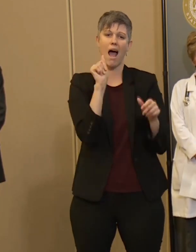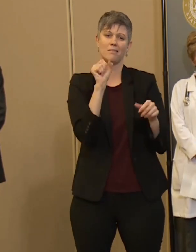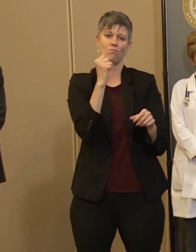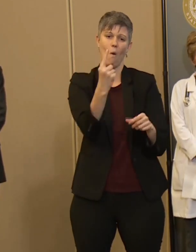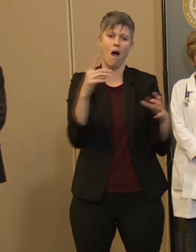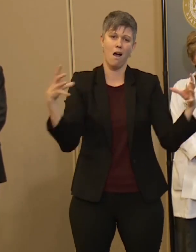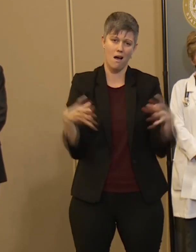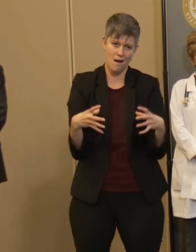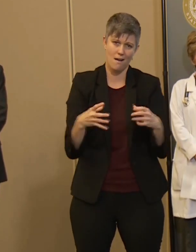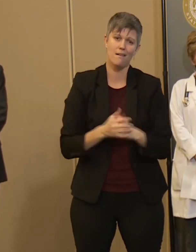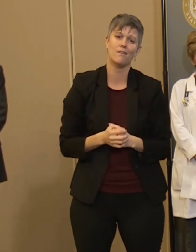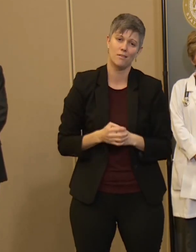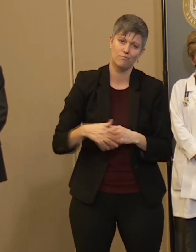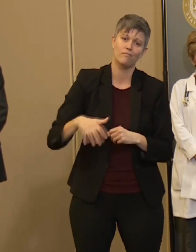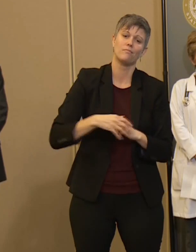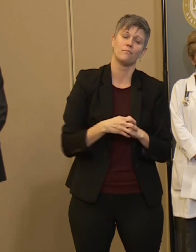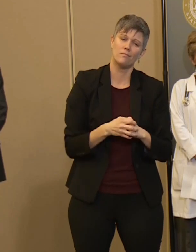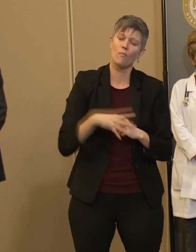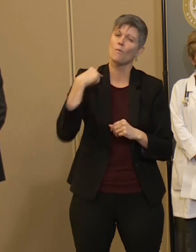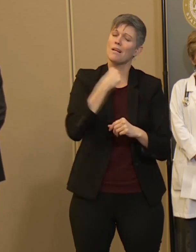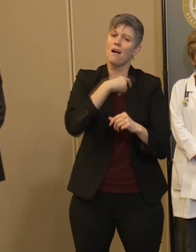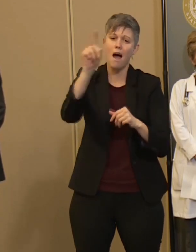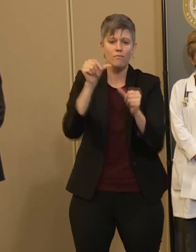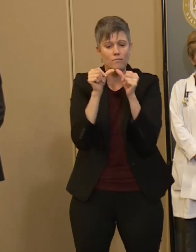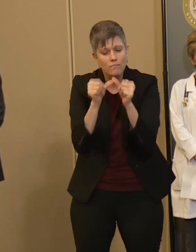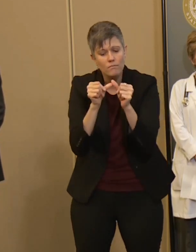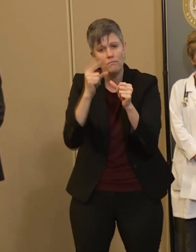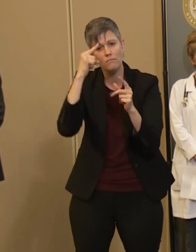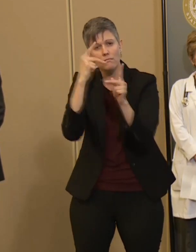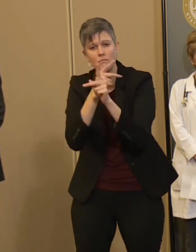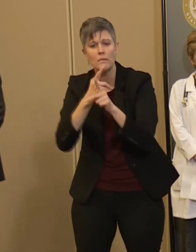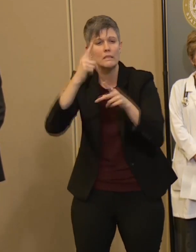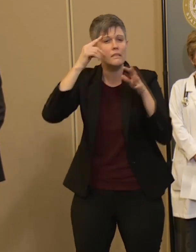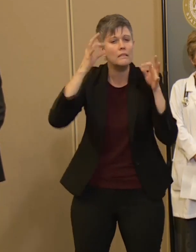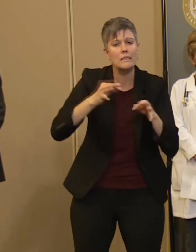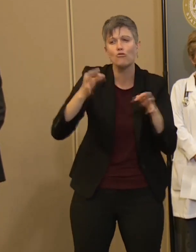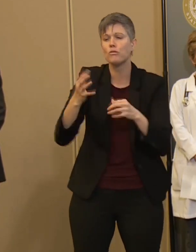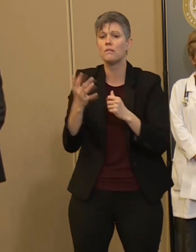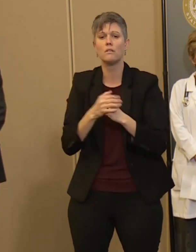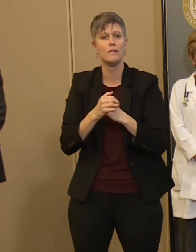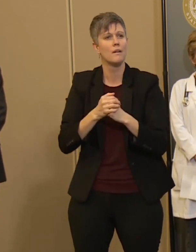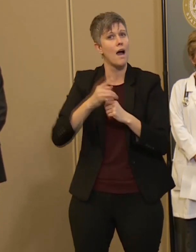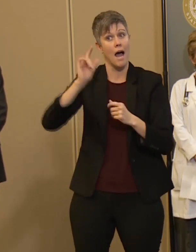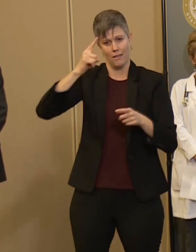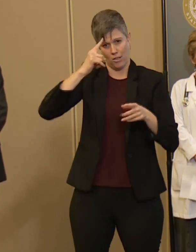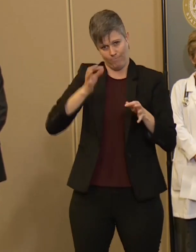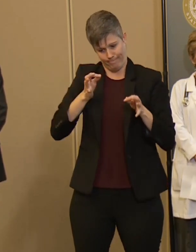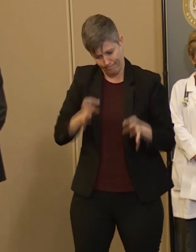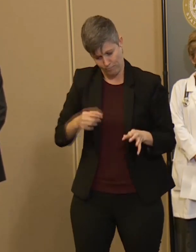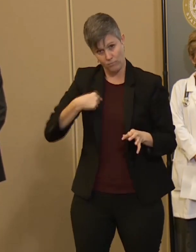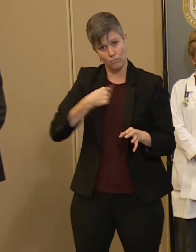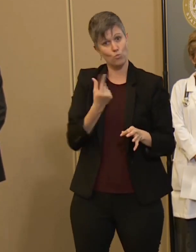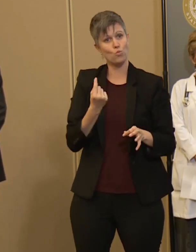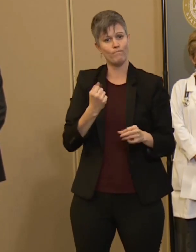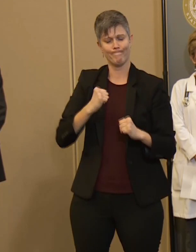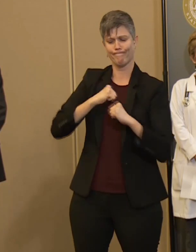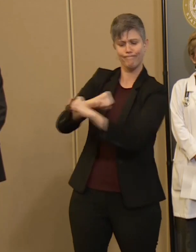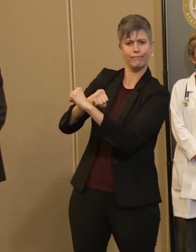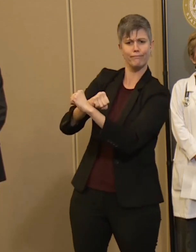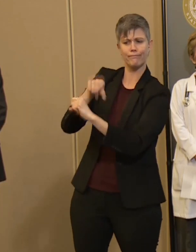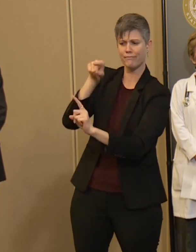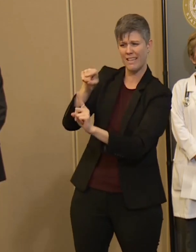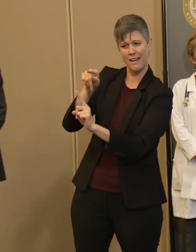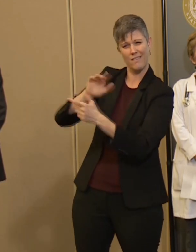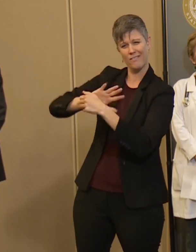We have to continue to make decisions and take decisive actions now that will strengthen those defenses. We have to